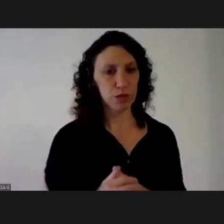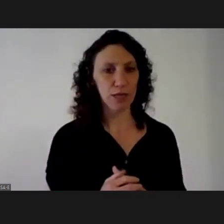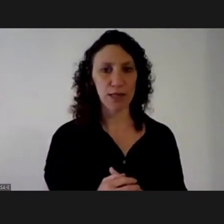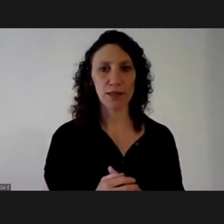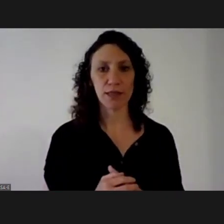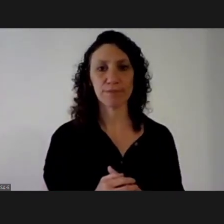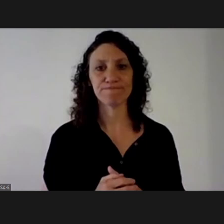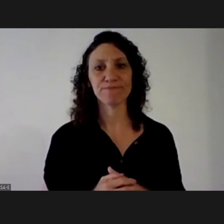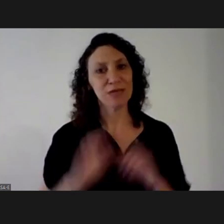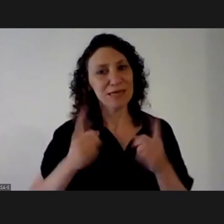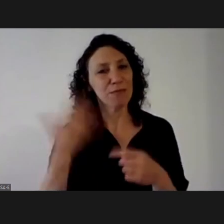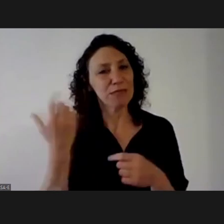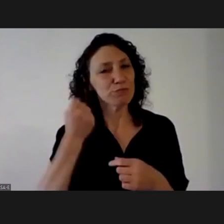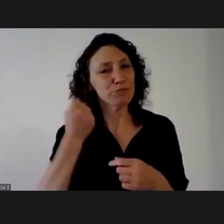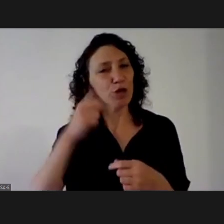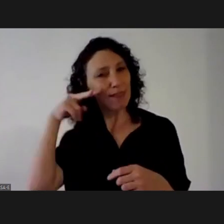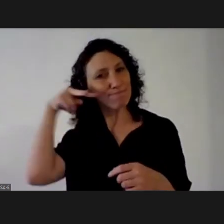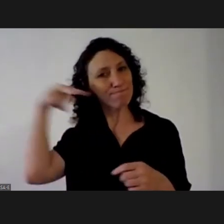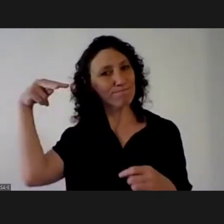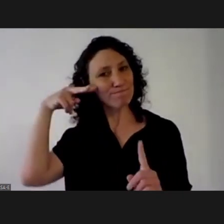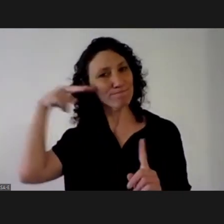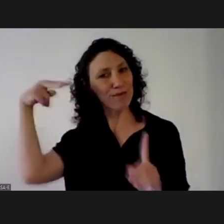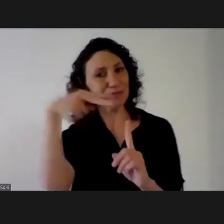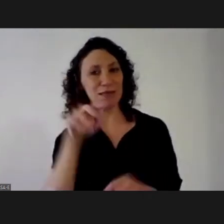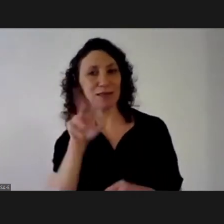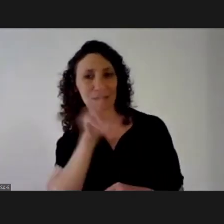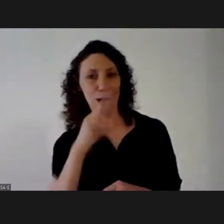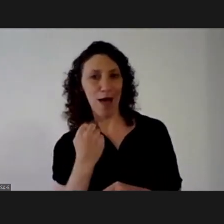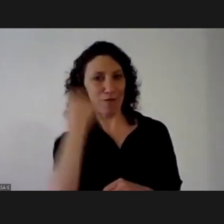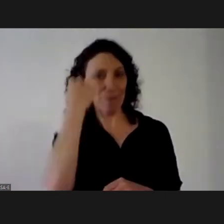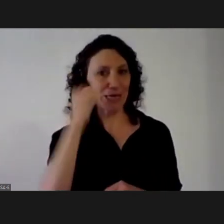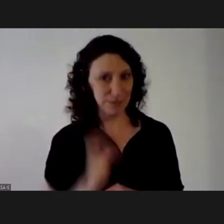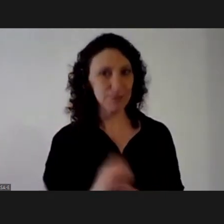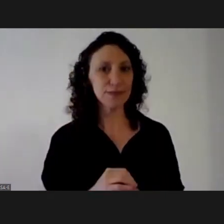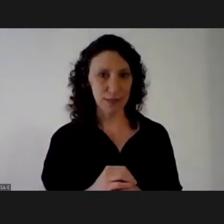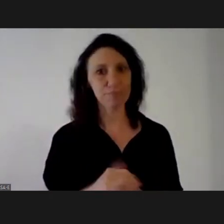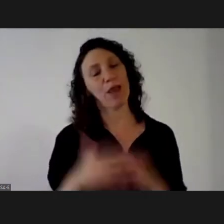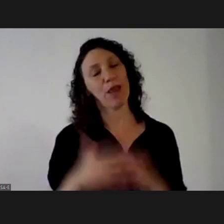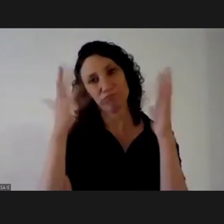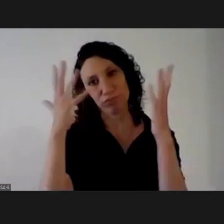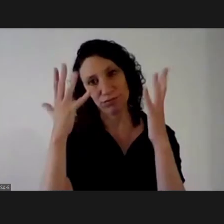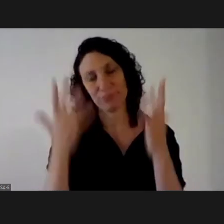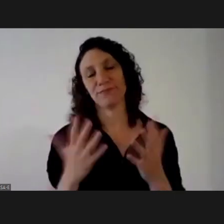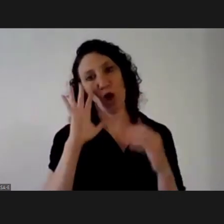important to uh have those positions taken by women but thank